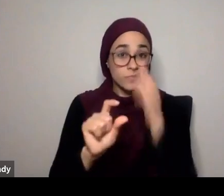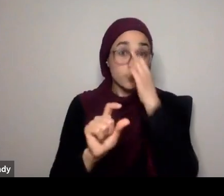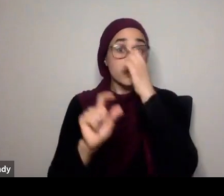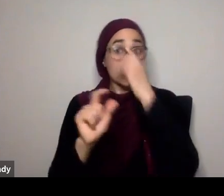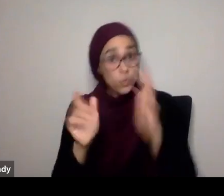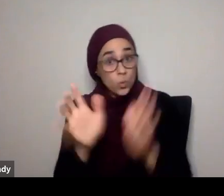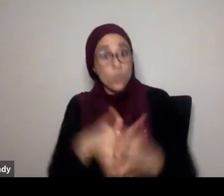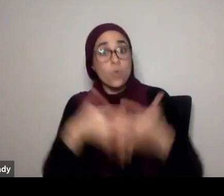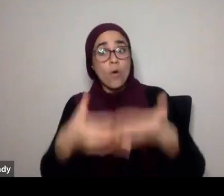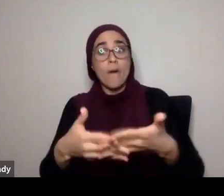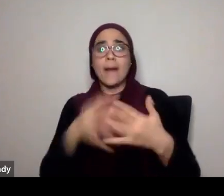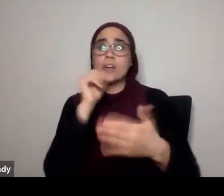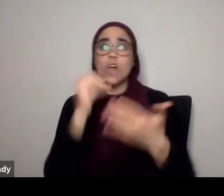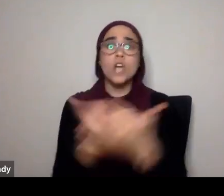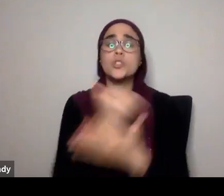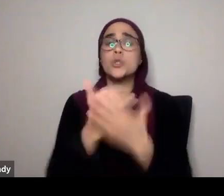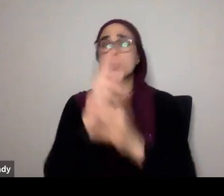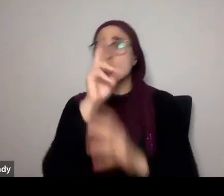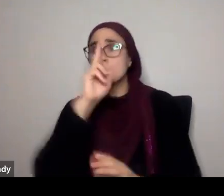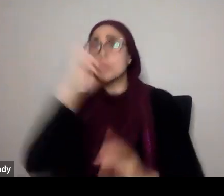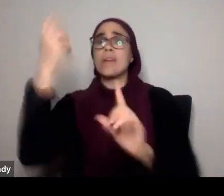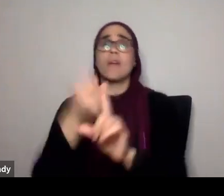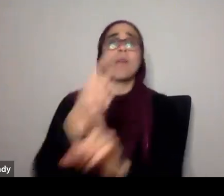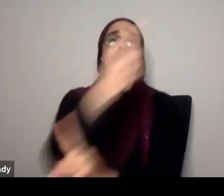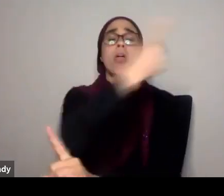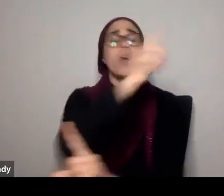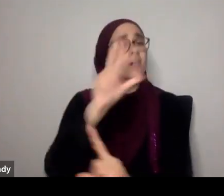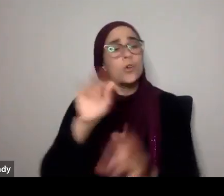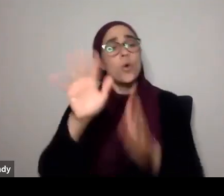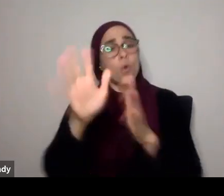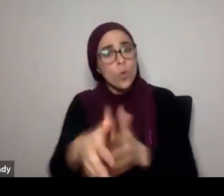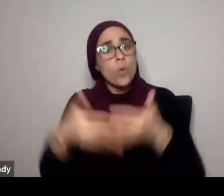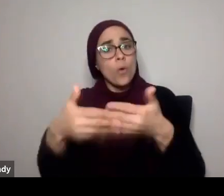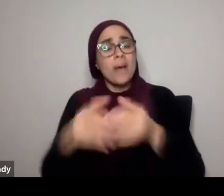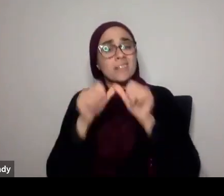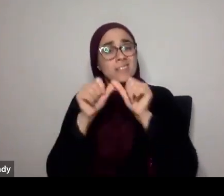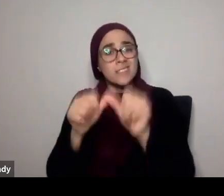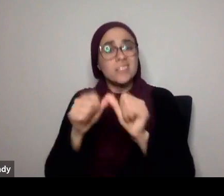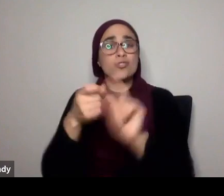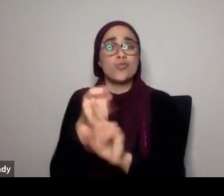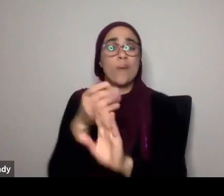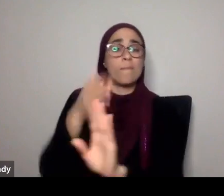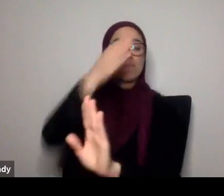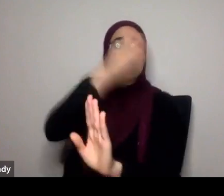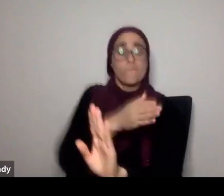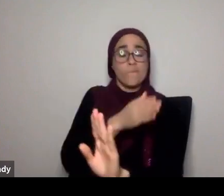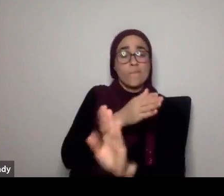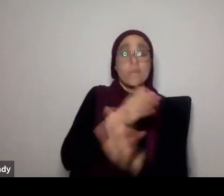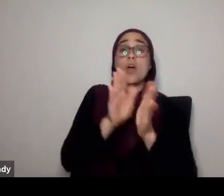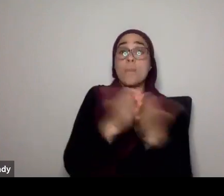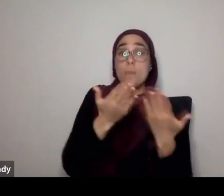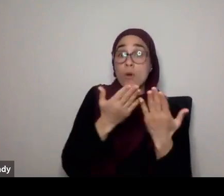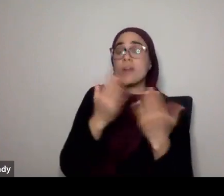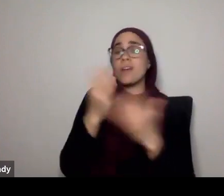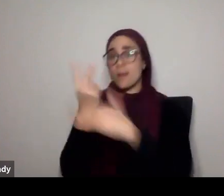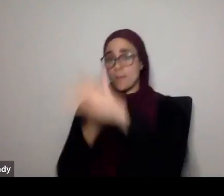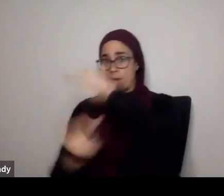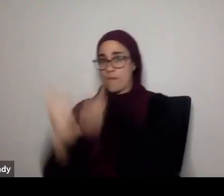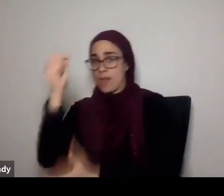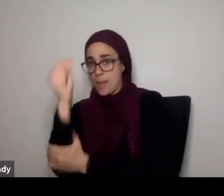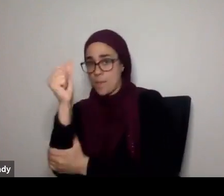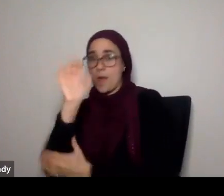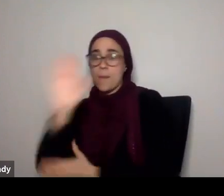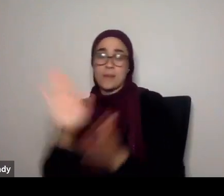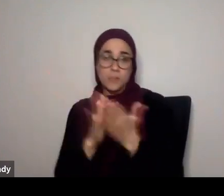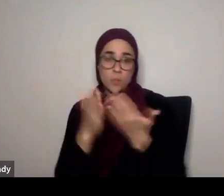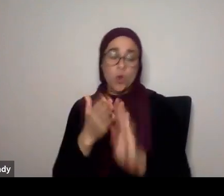found in the earliest scrolls, the scrolls of Ibrahim and the scrolls of Musa. Now we have, you